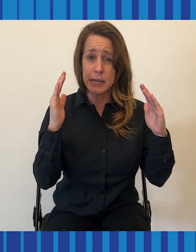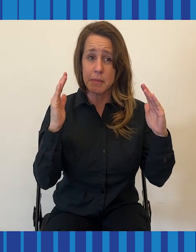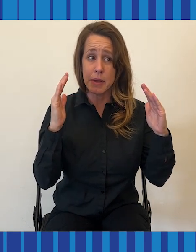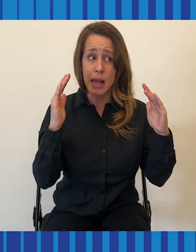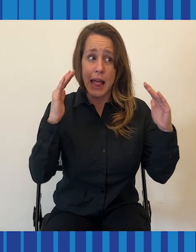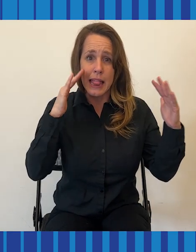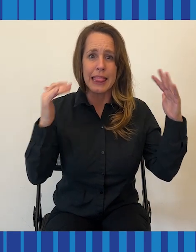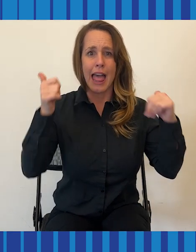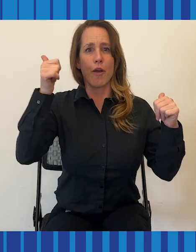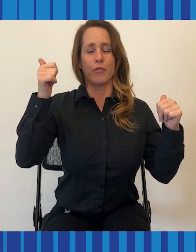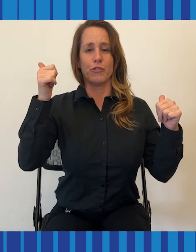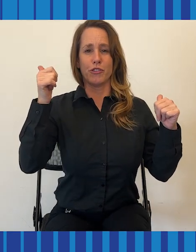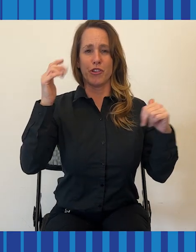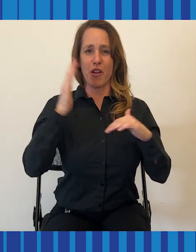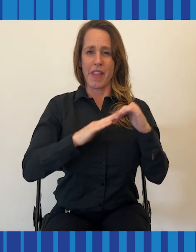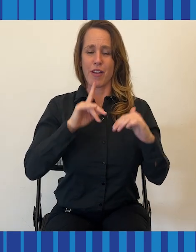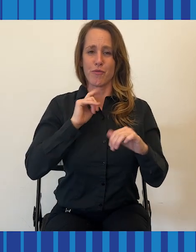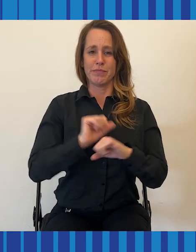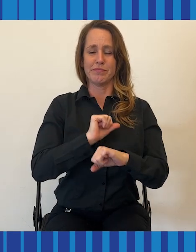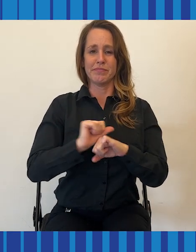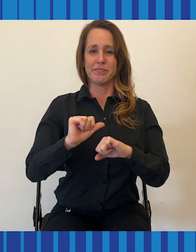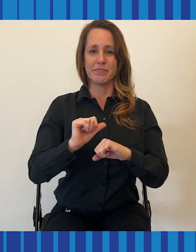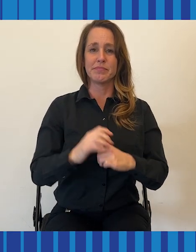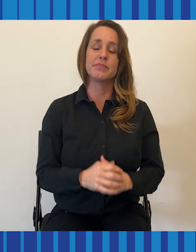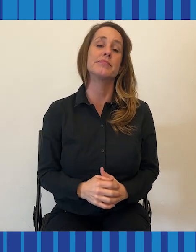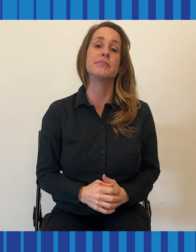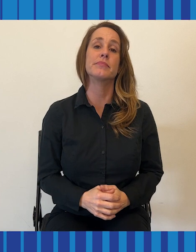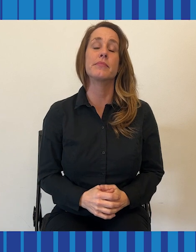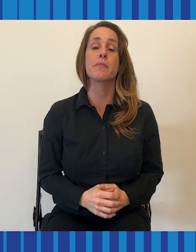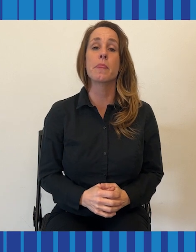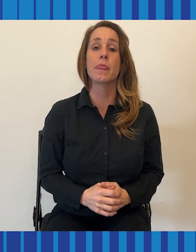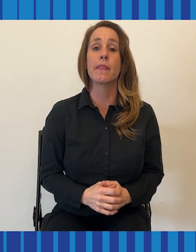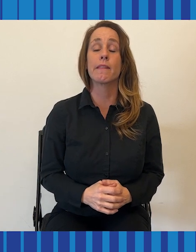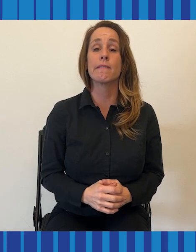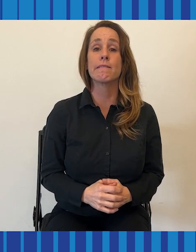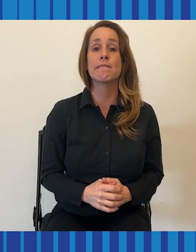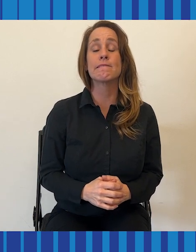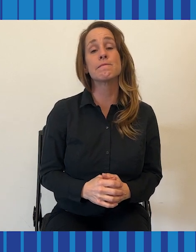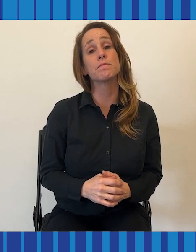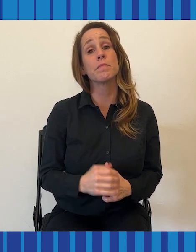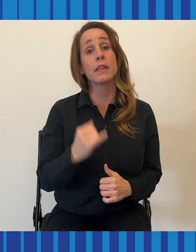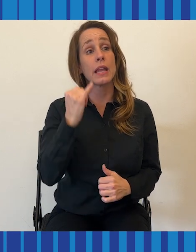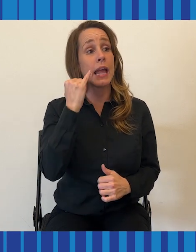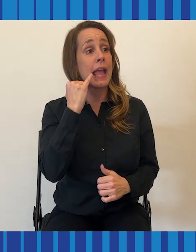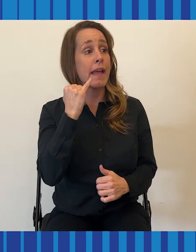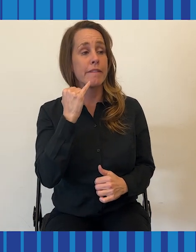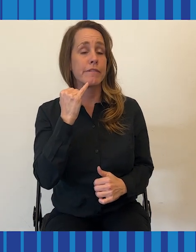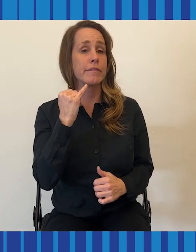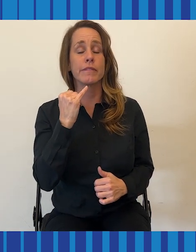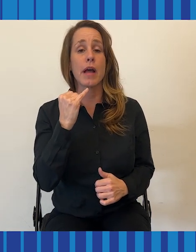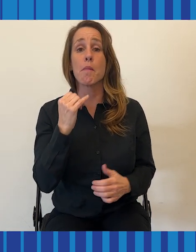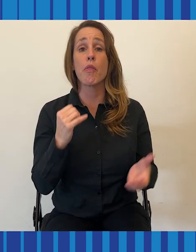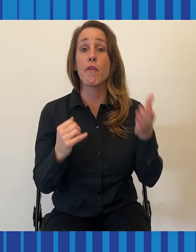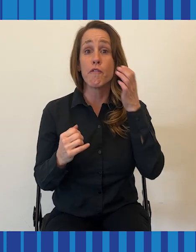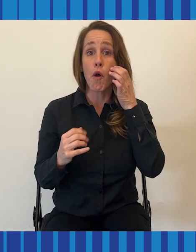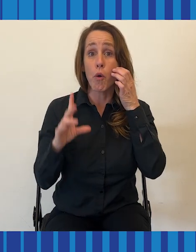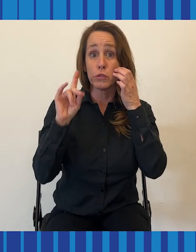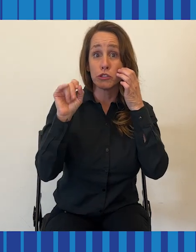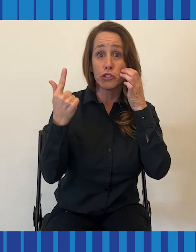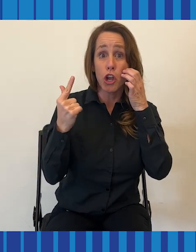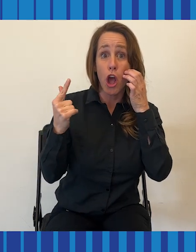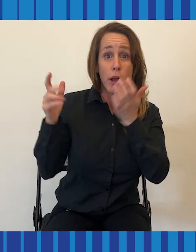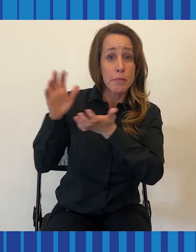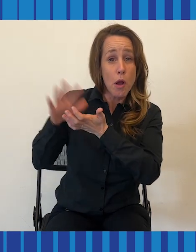than they actually are. So when I am hearing a dog